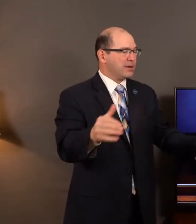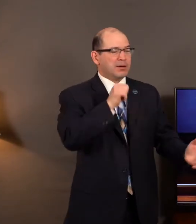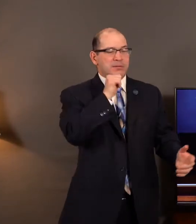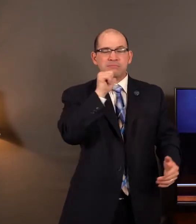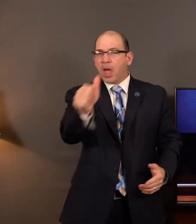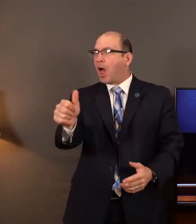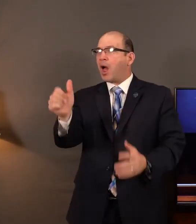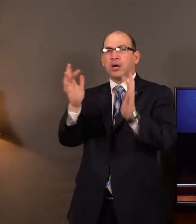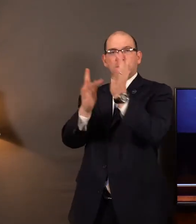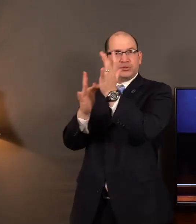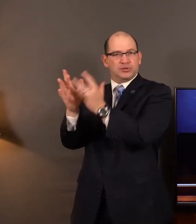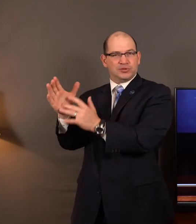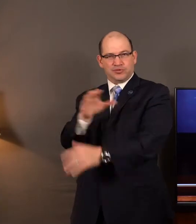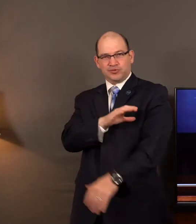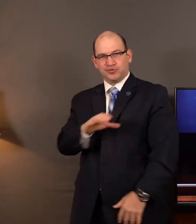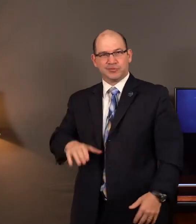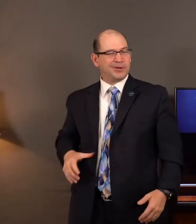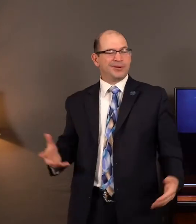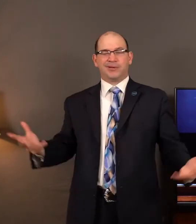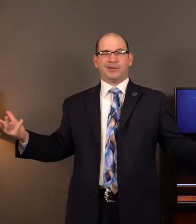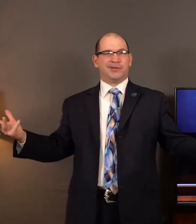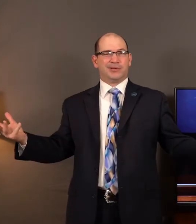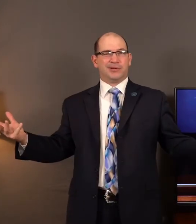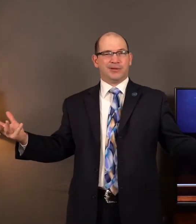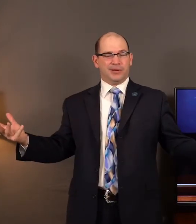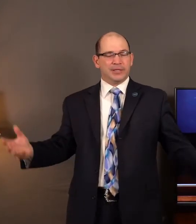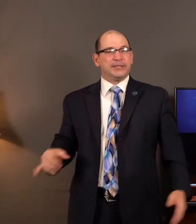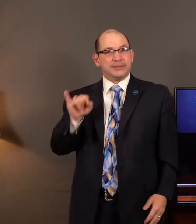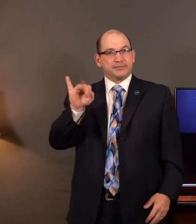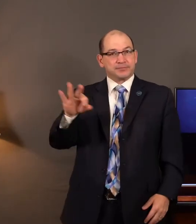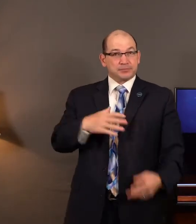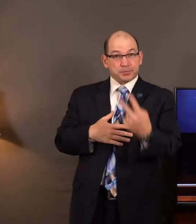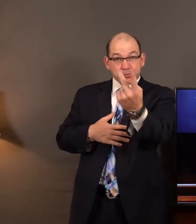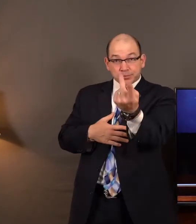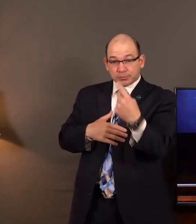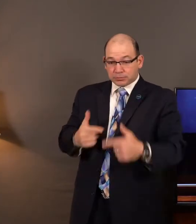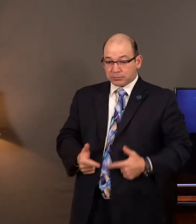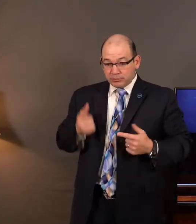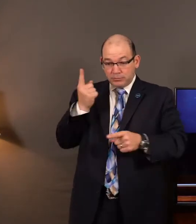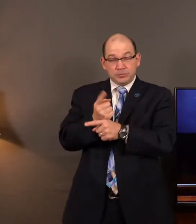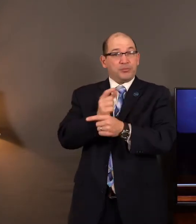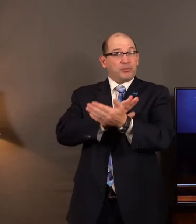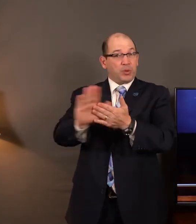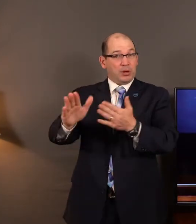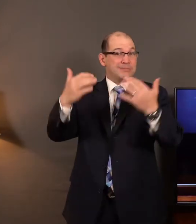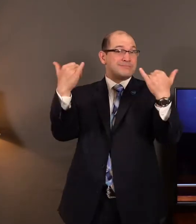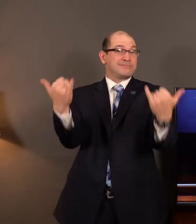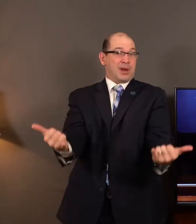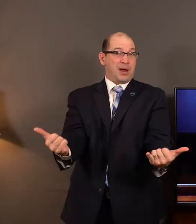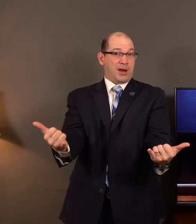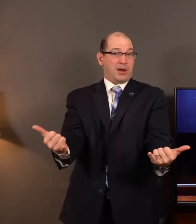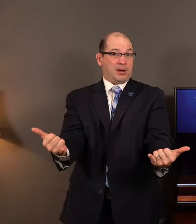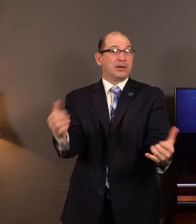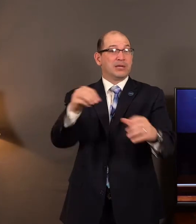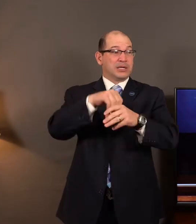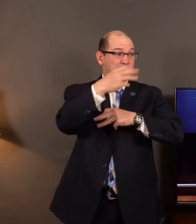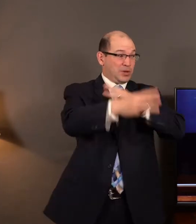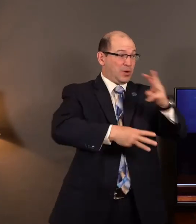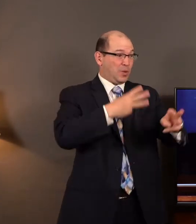God's man. And we understand that listen. If we're going to live righteously and godly in this present world. There's going to be some people who